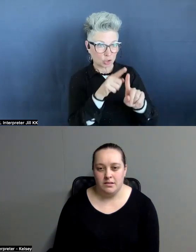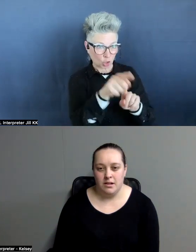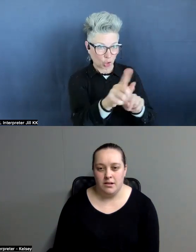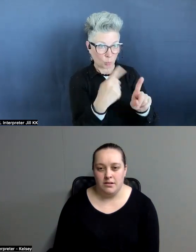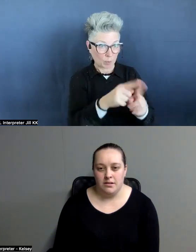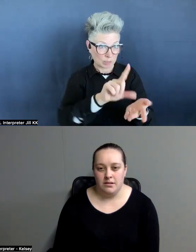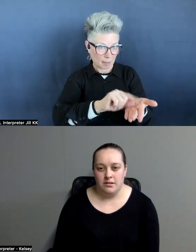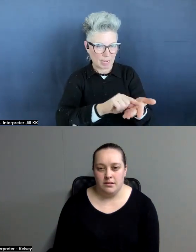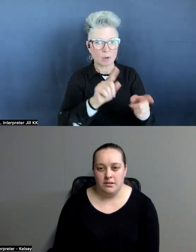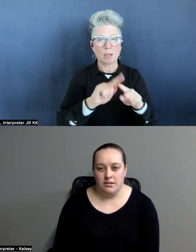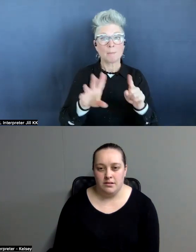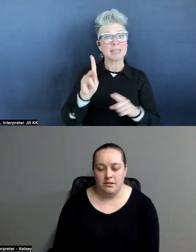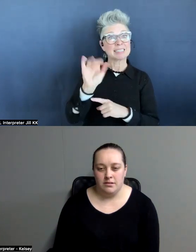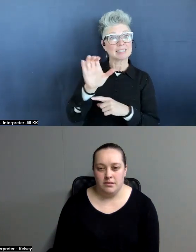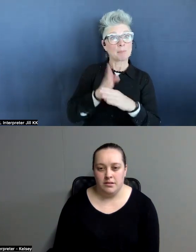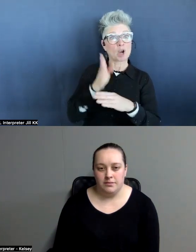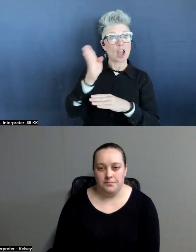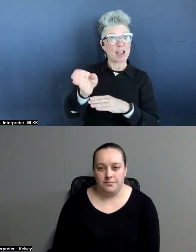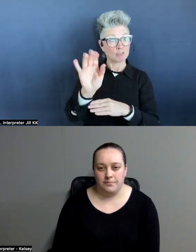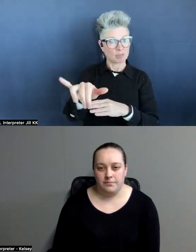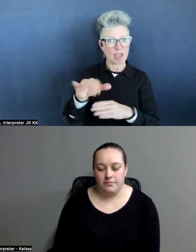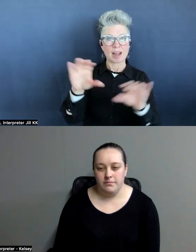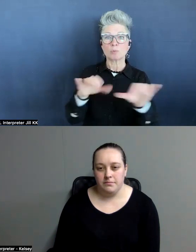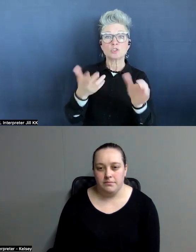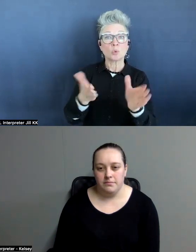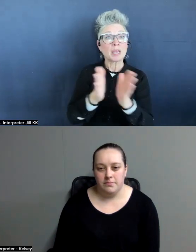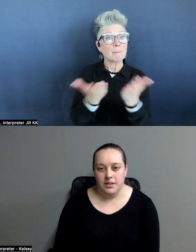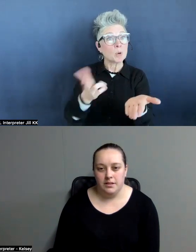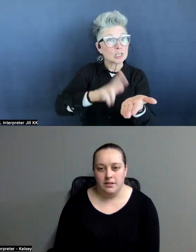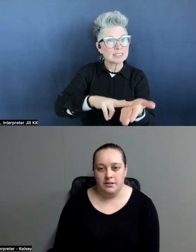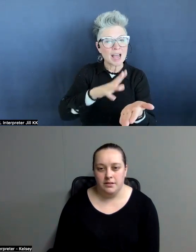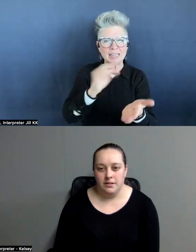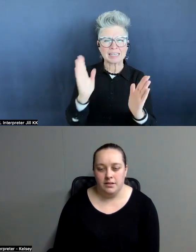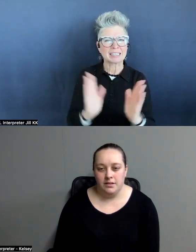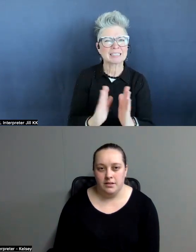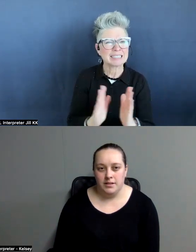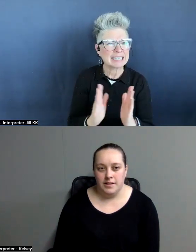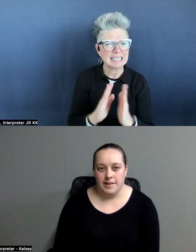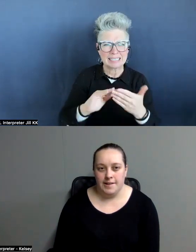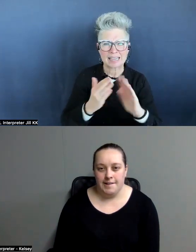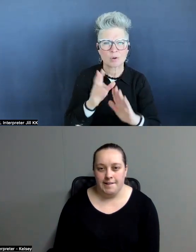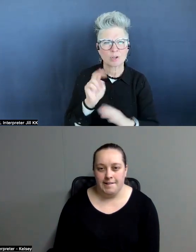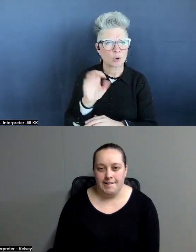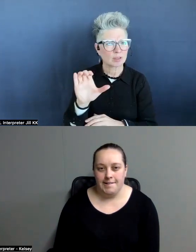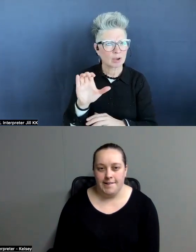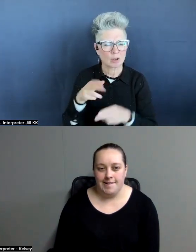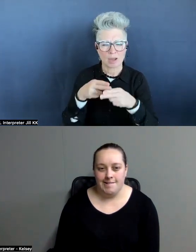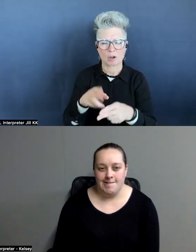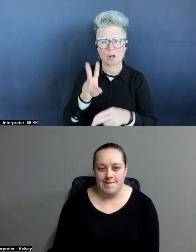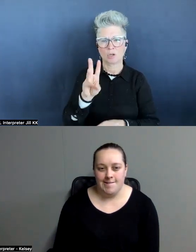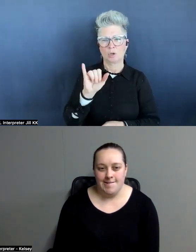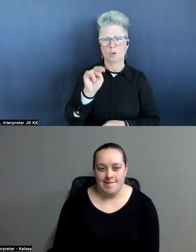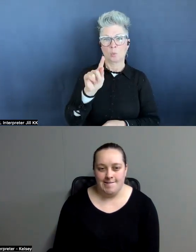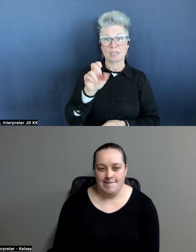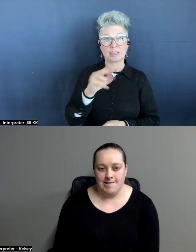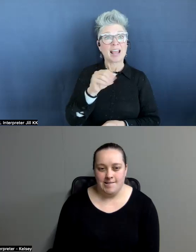December after that, I was doing a book signing in a little teeny town in North Carolina called Wynton. And she